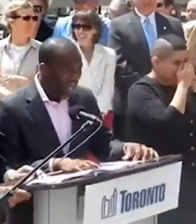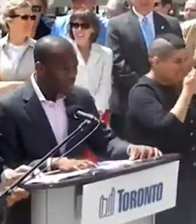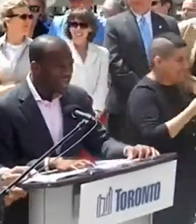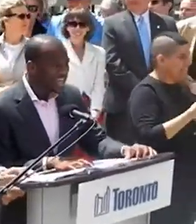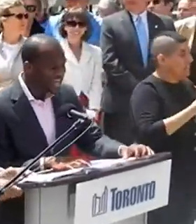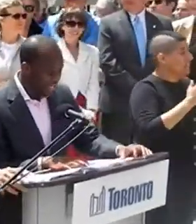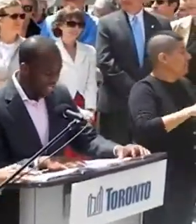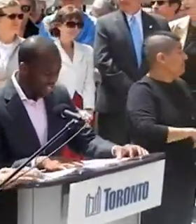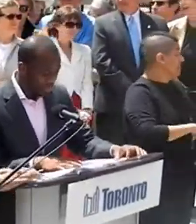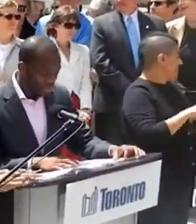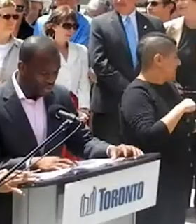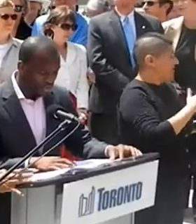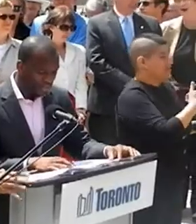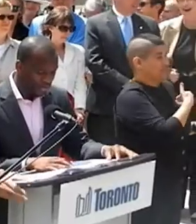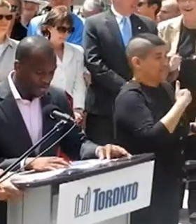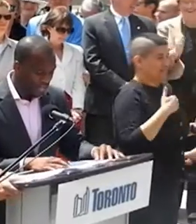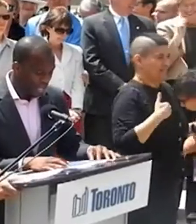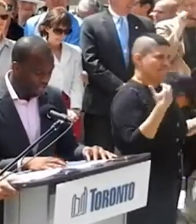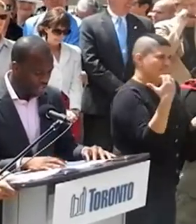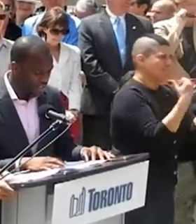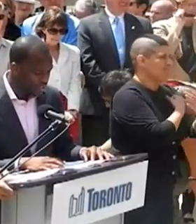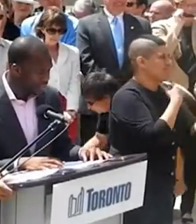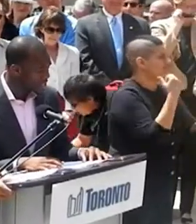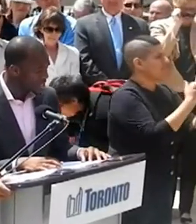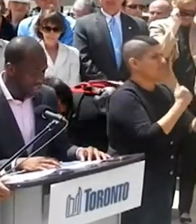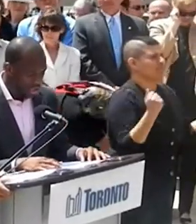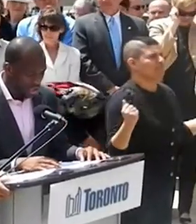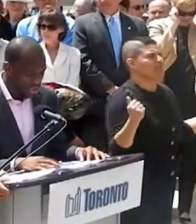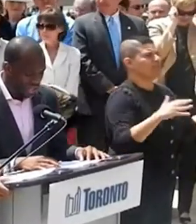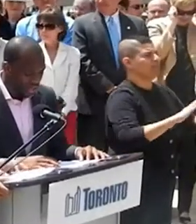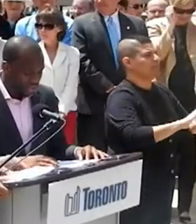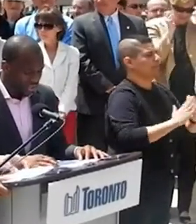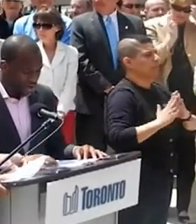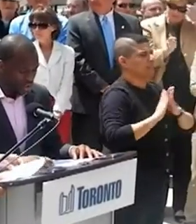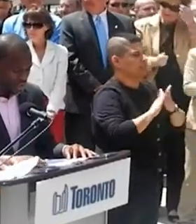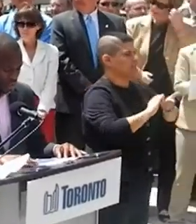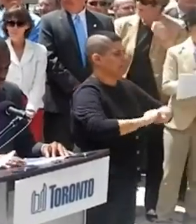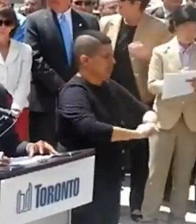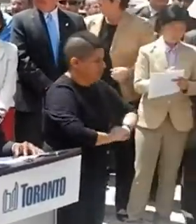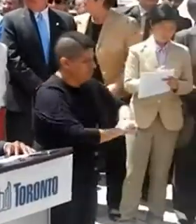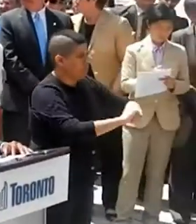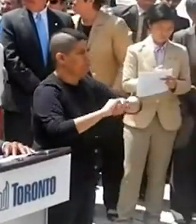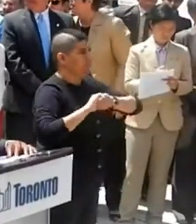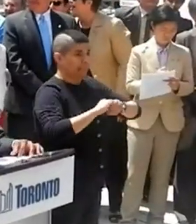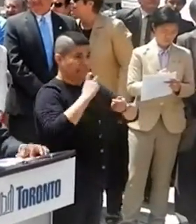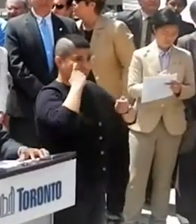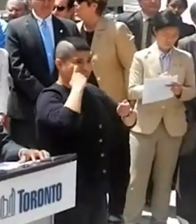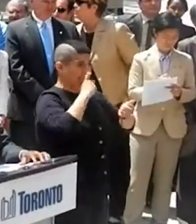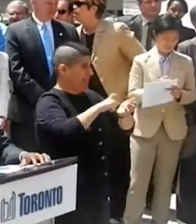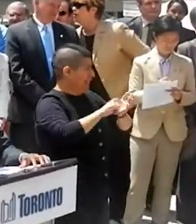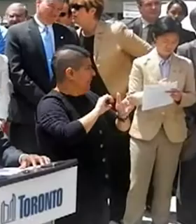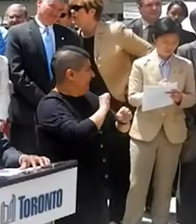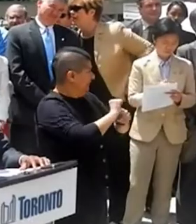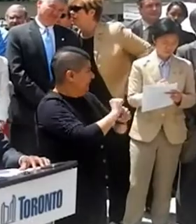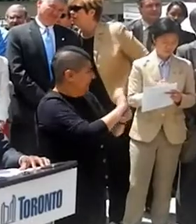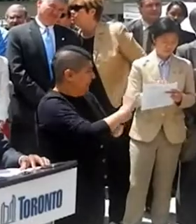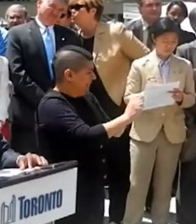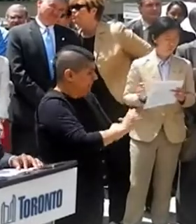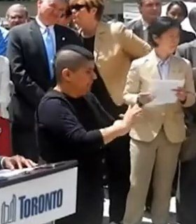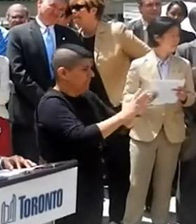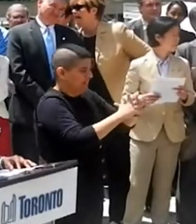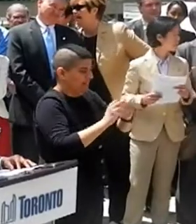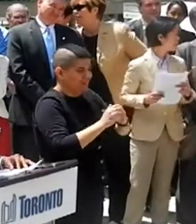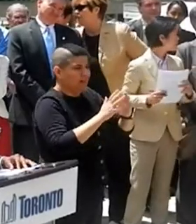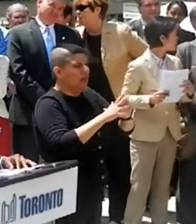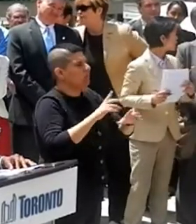Pride Week is an opportunity for us to gather as communities to celebrate the cultures we've built together and to demonstrate our